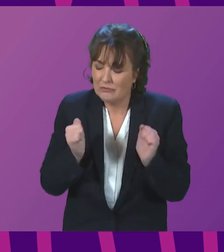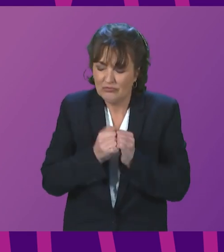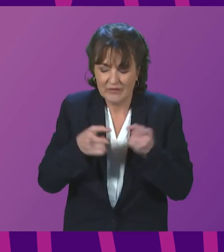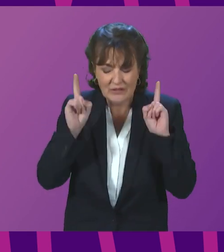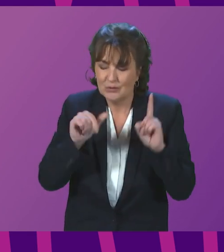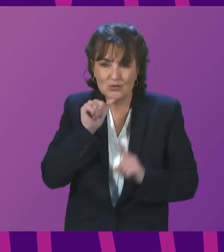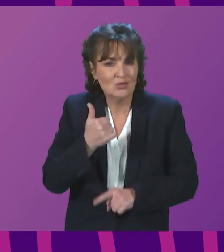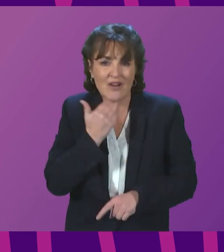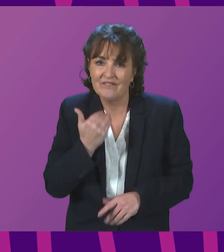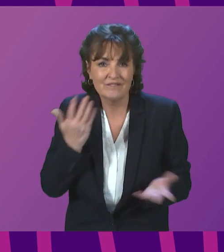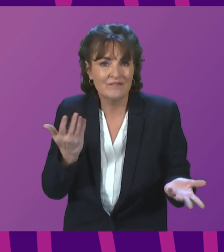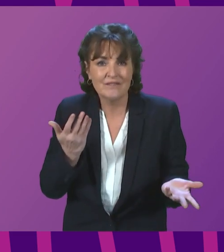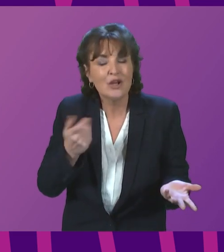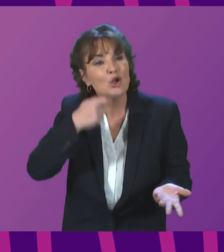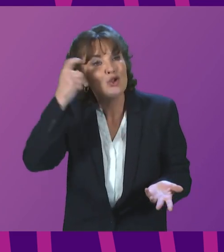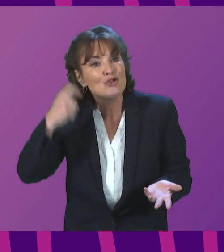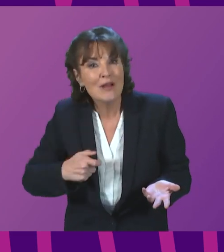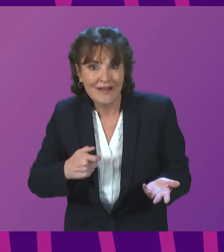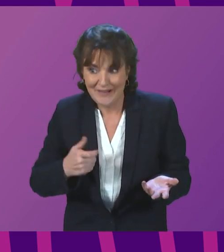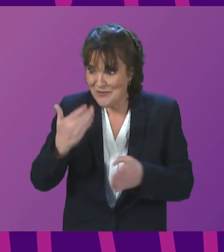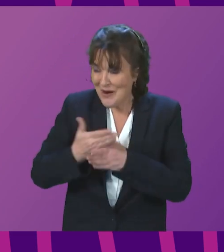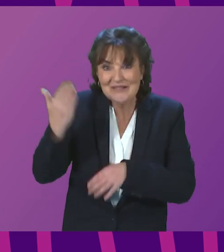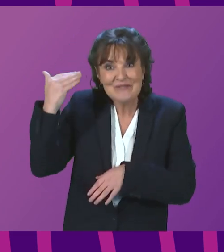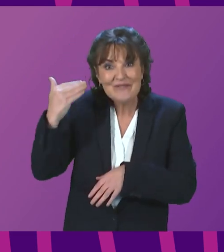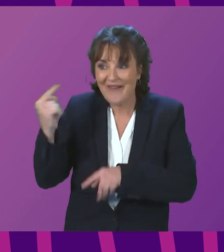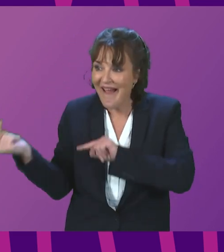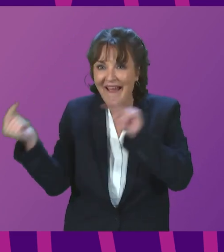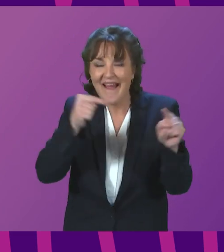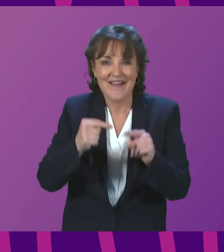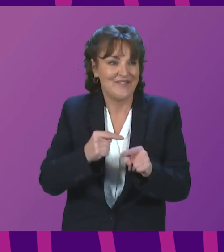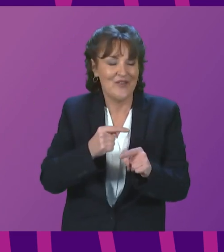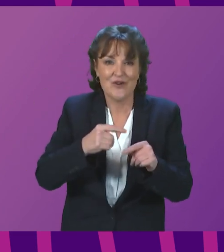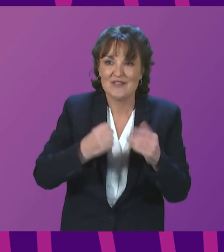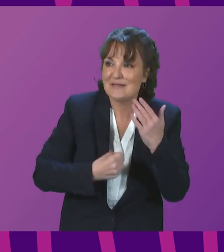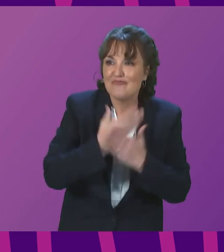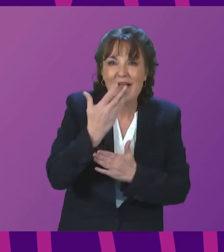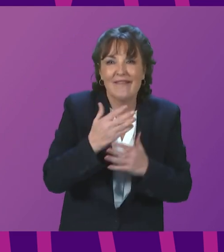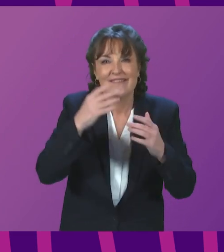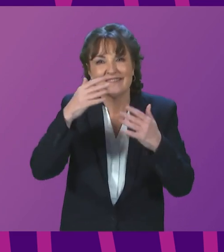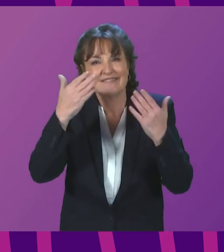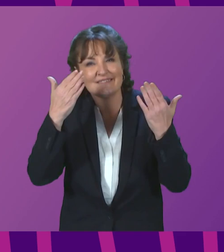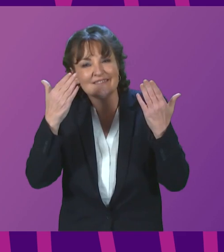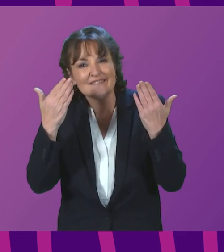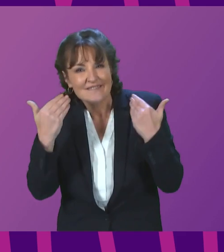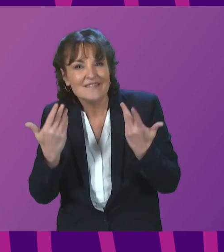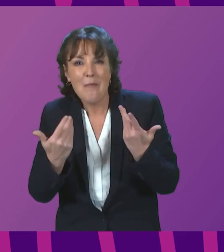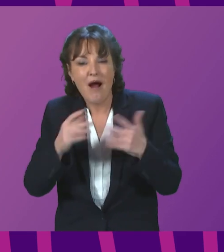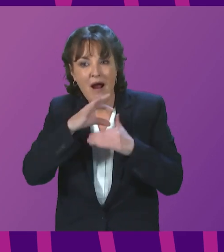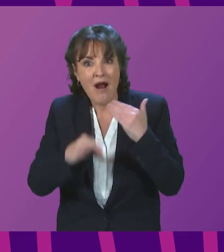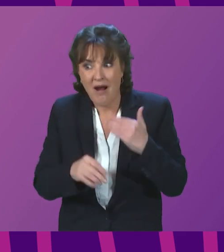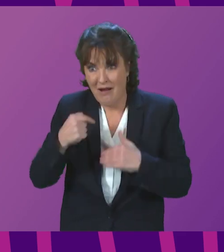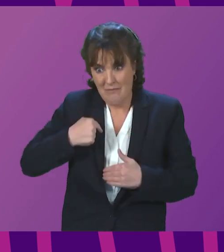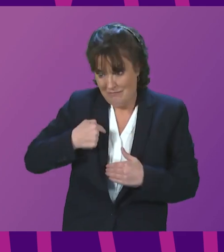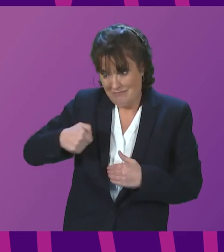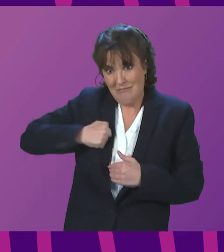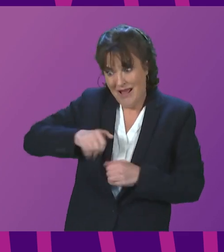enough. Ukrainian seasonal workers across Scotland, many of whom are my constituents in Fife, are still barred from bringing their family